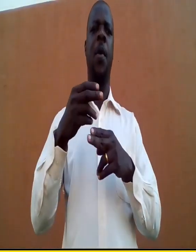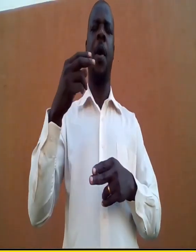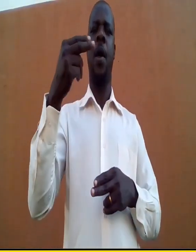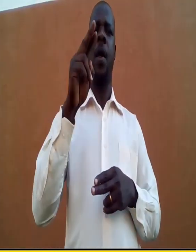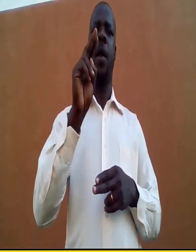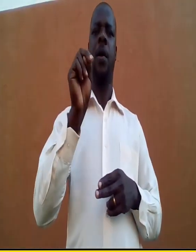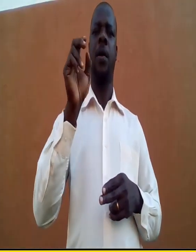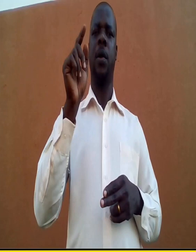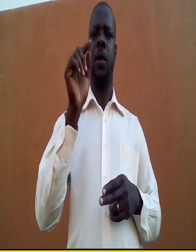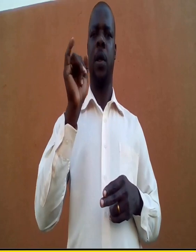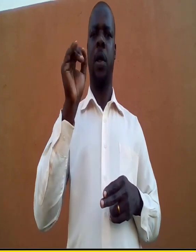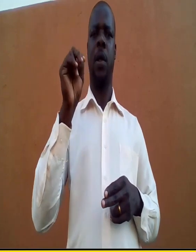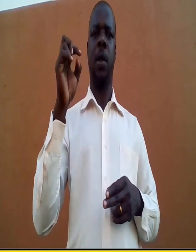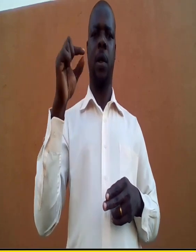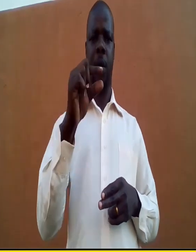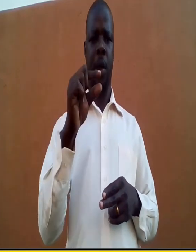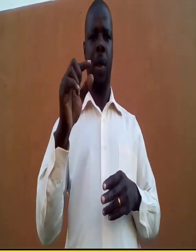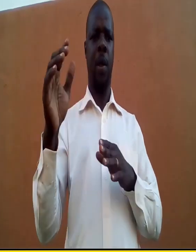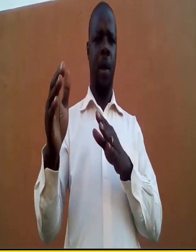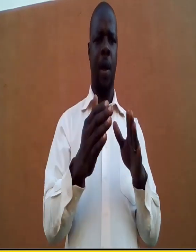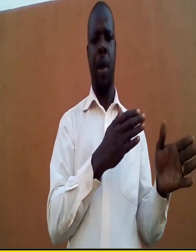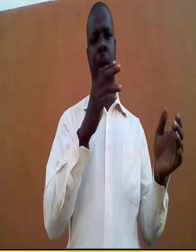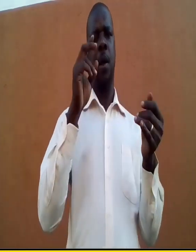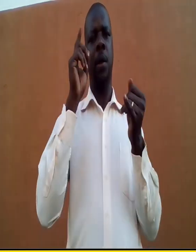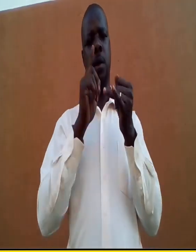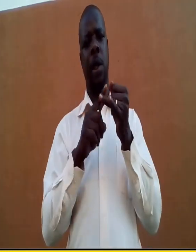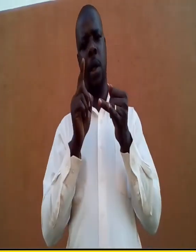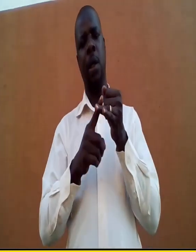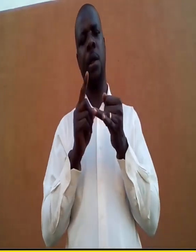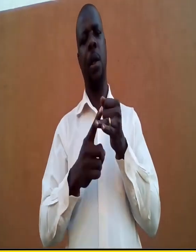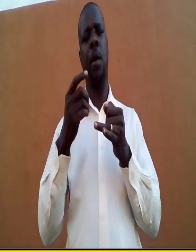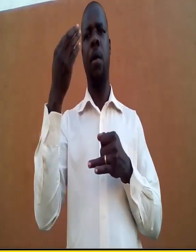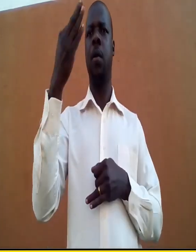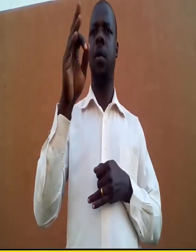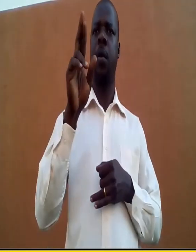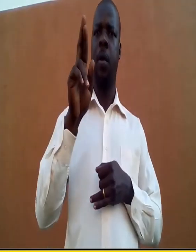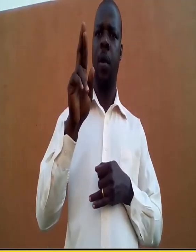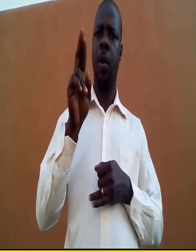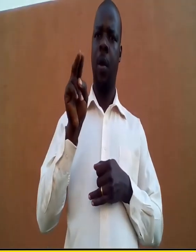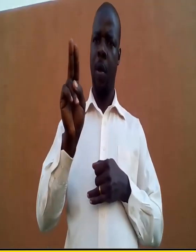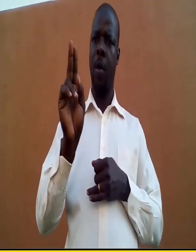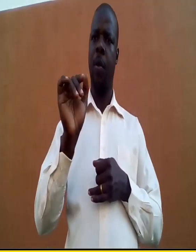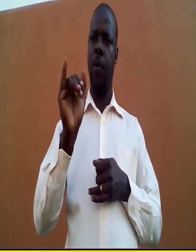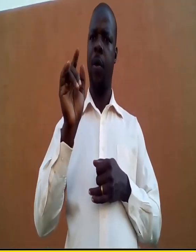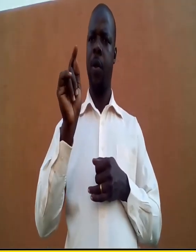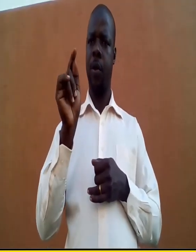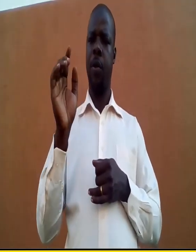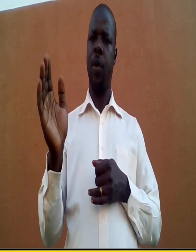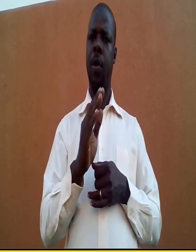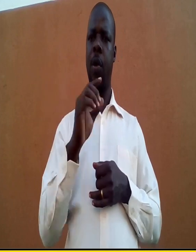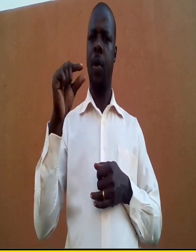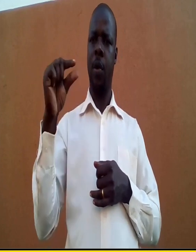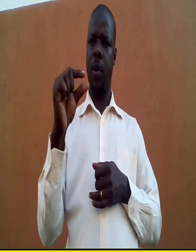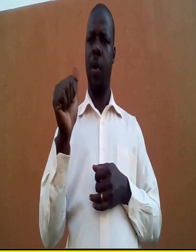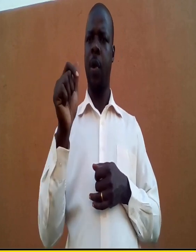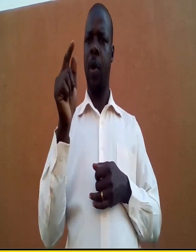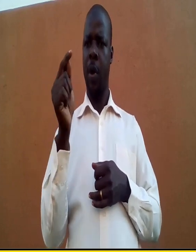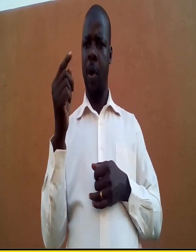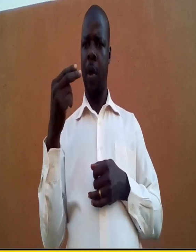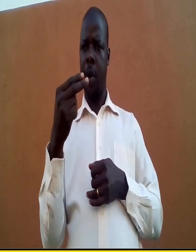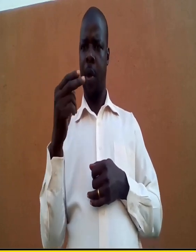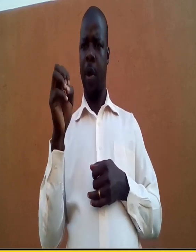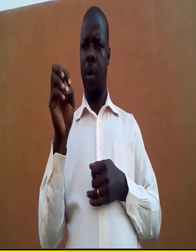And that is called hunting. The second word is fruit